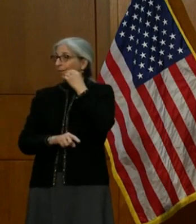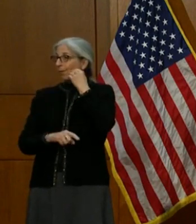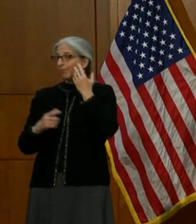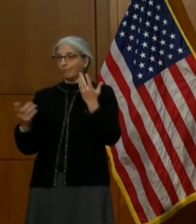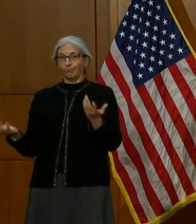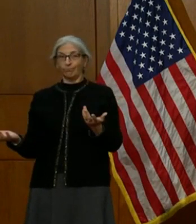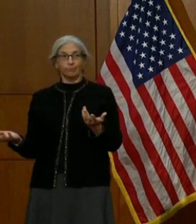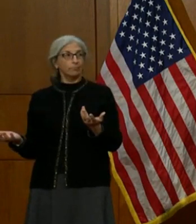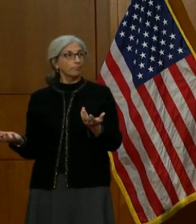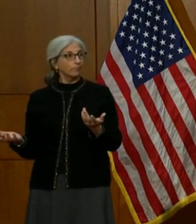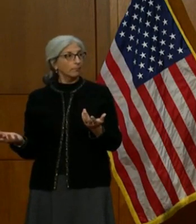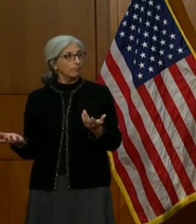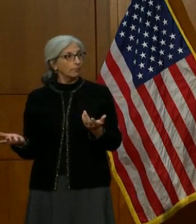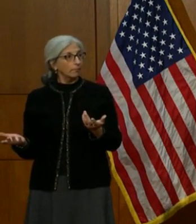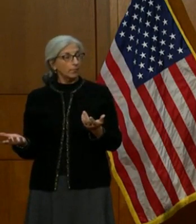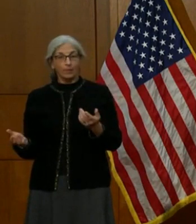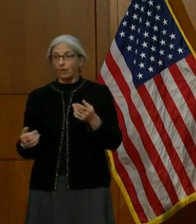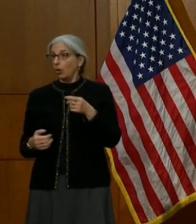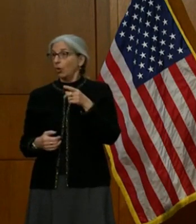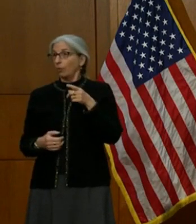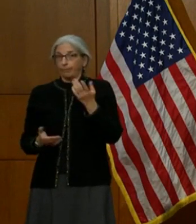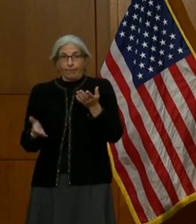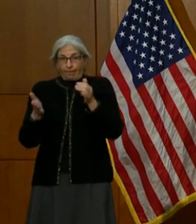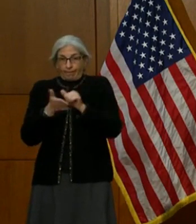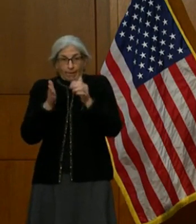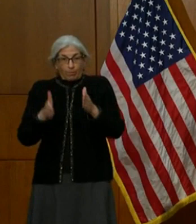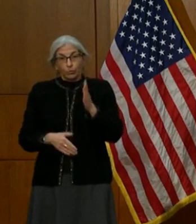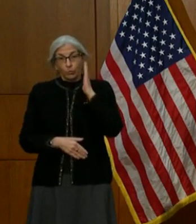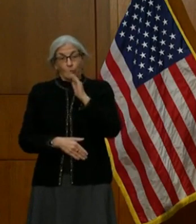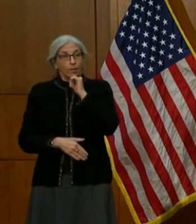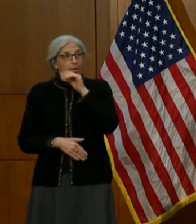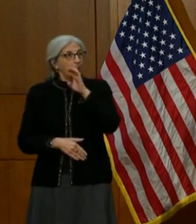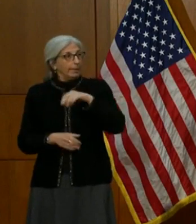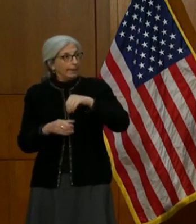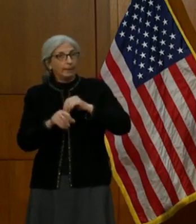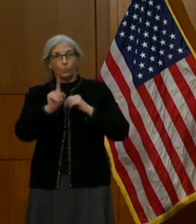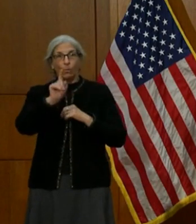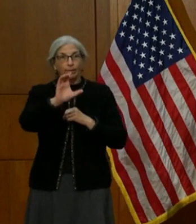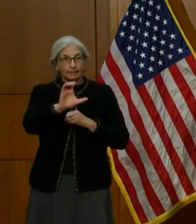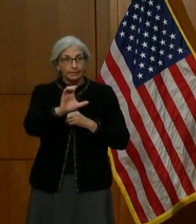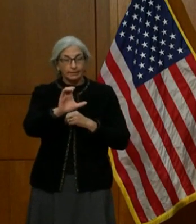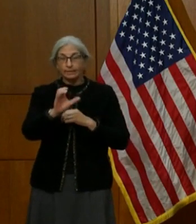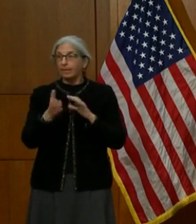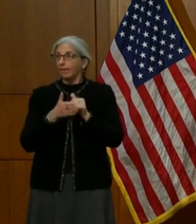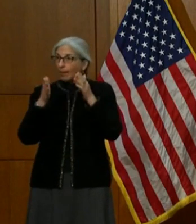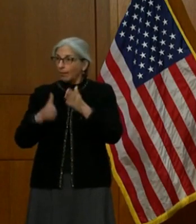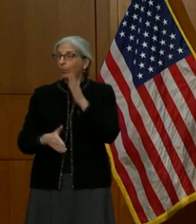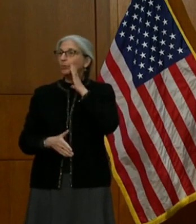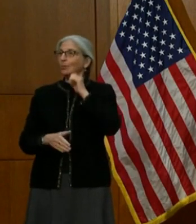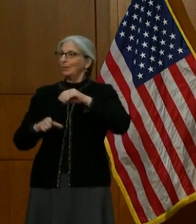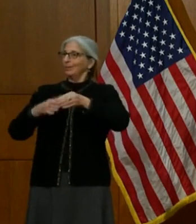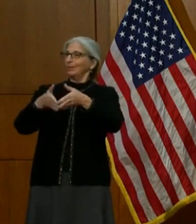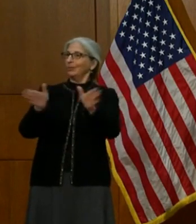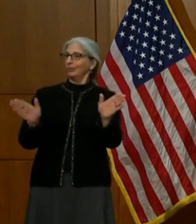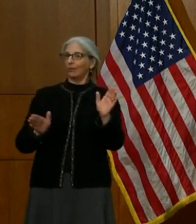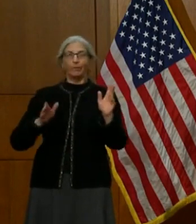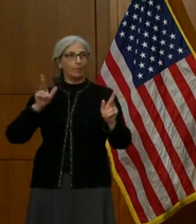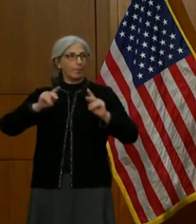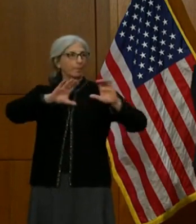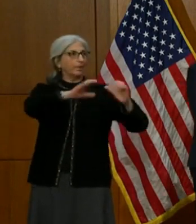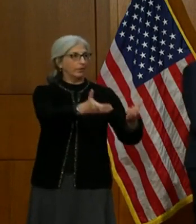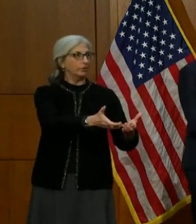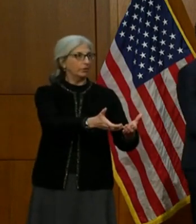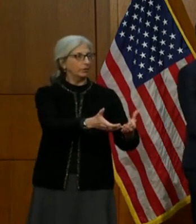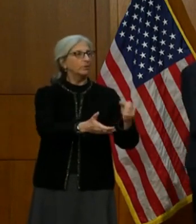then that is, that you're not in that group. You would be in the general population. So we'll be giving much more concrete